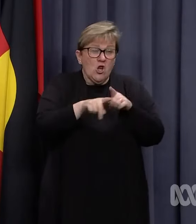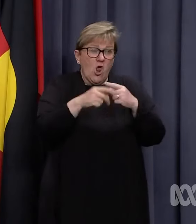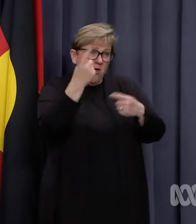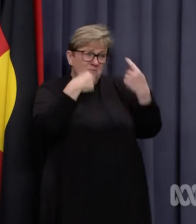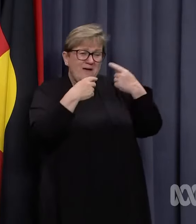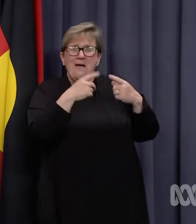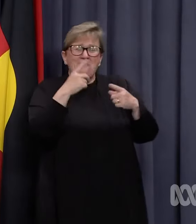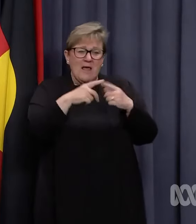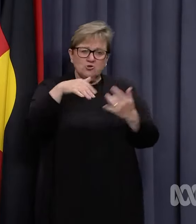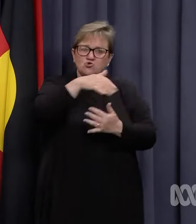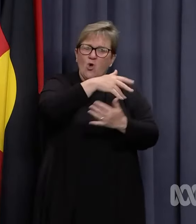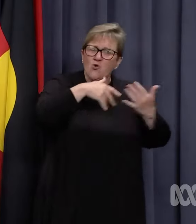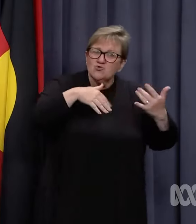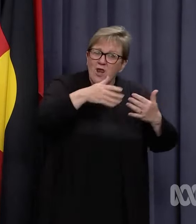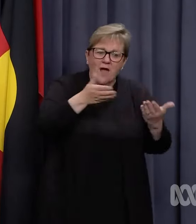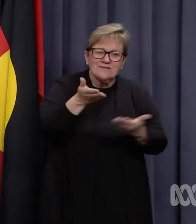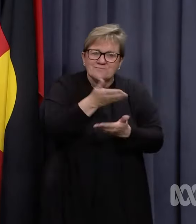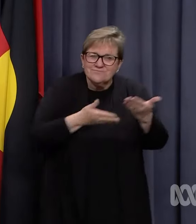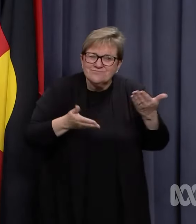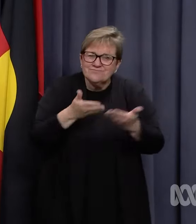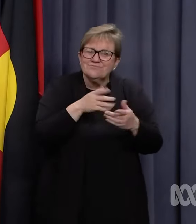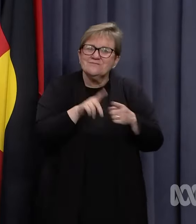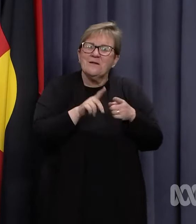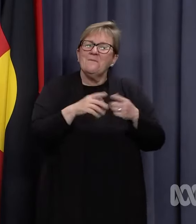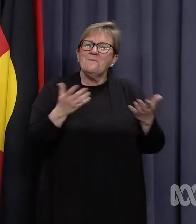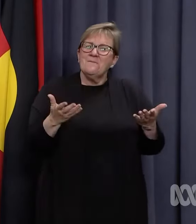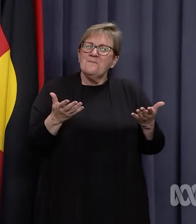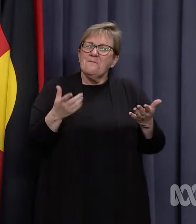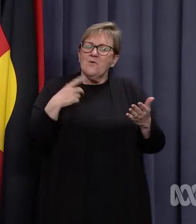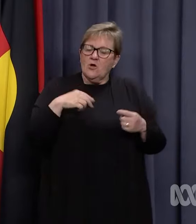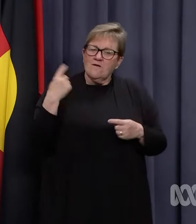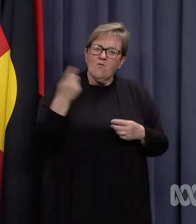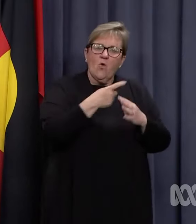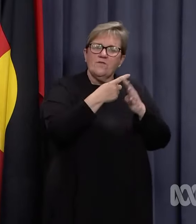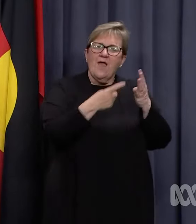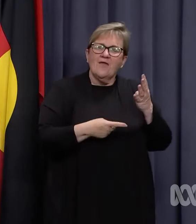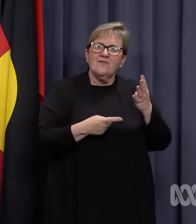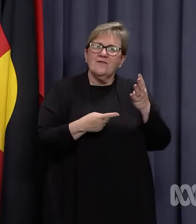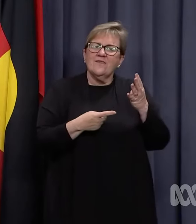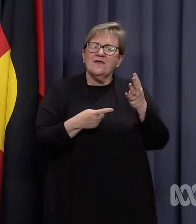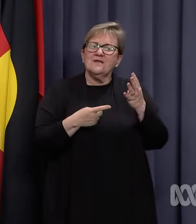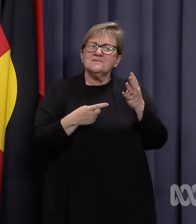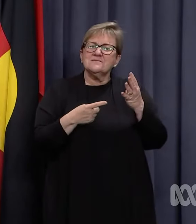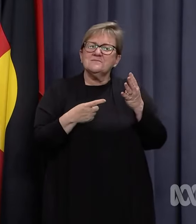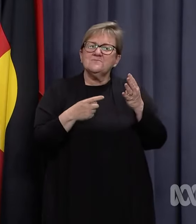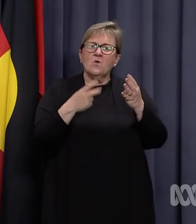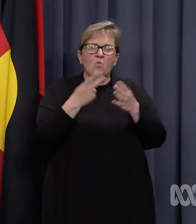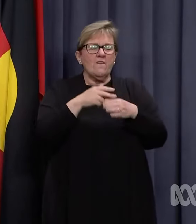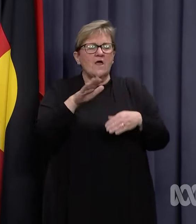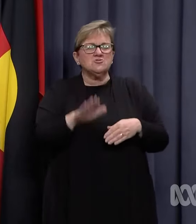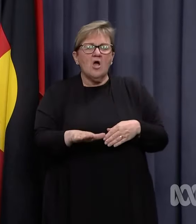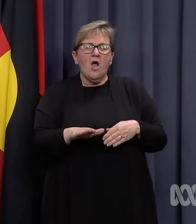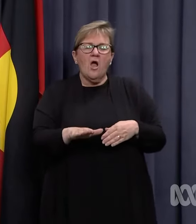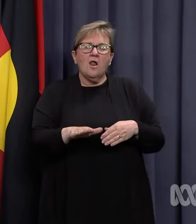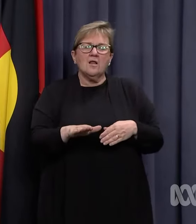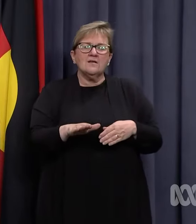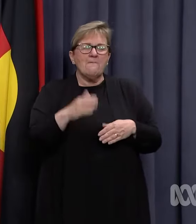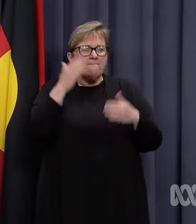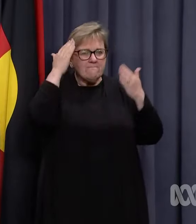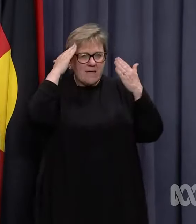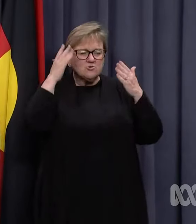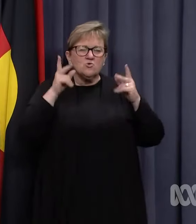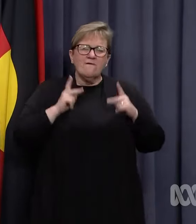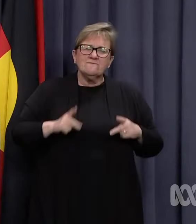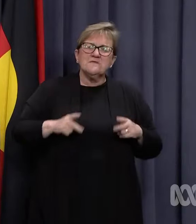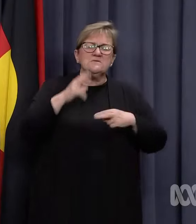but because of the socialisation, because of all of the other elements that go with a child's mental